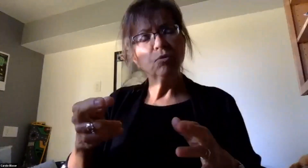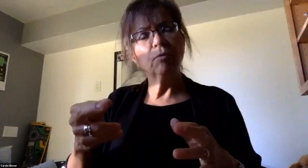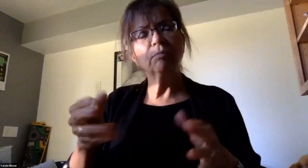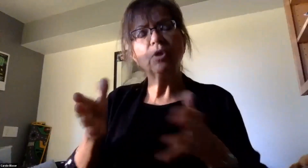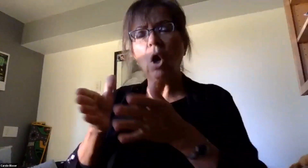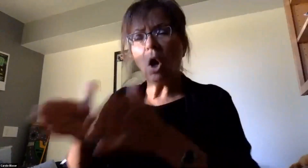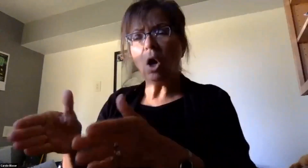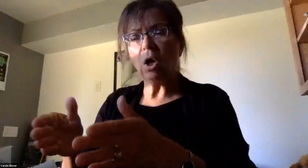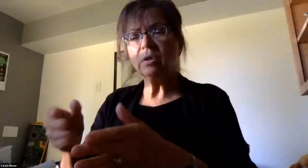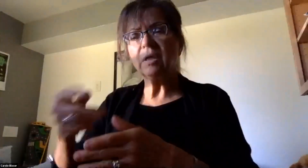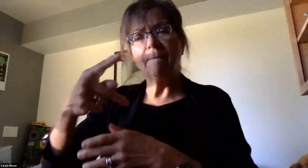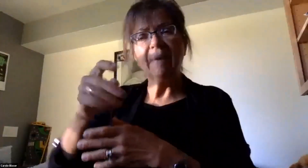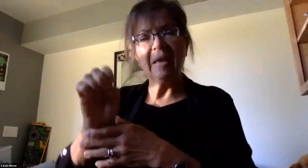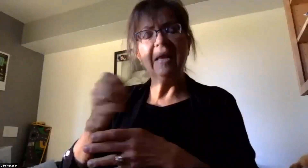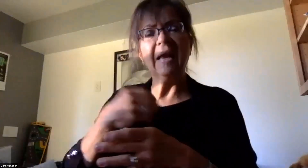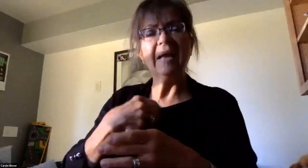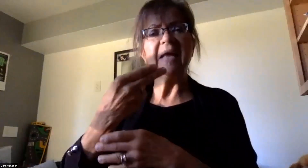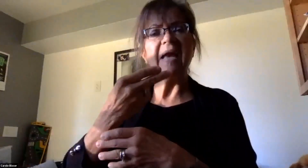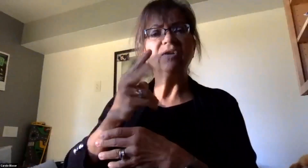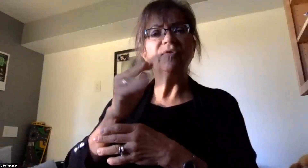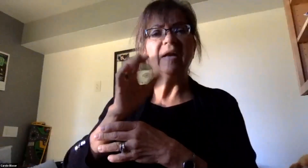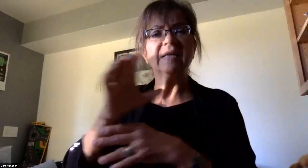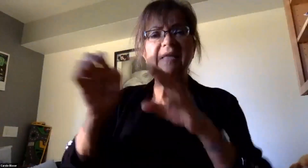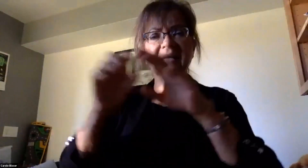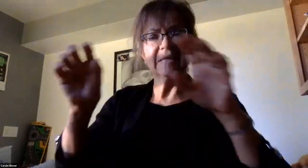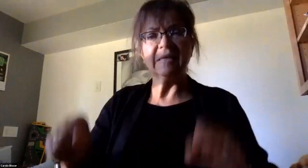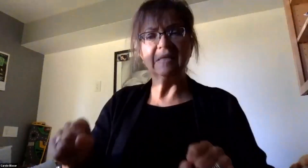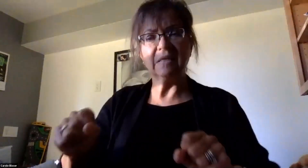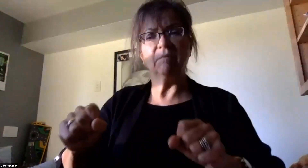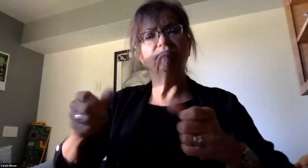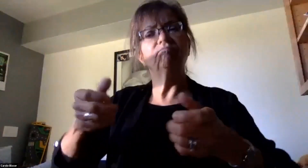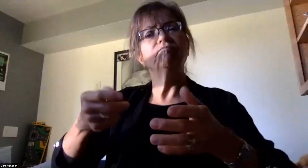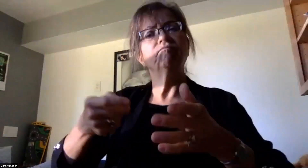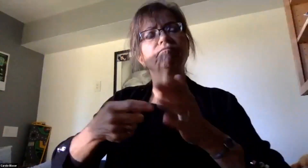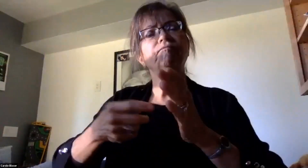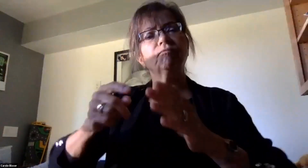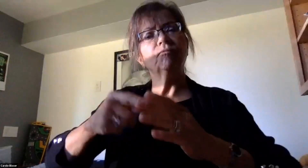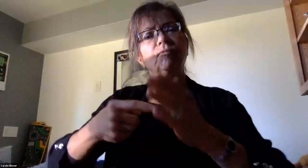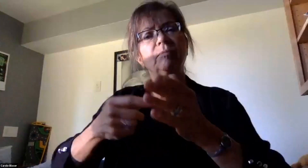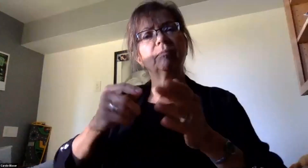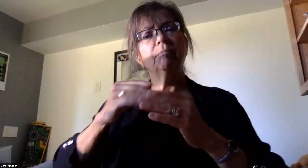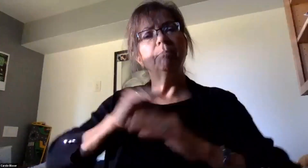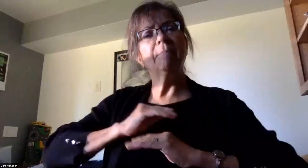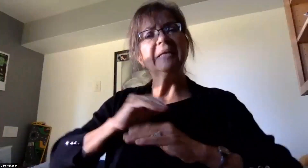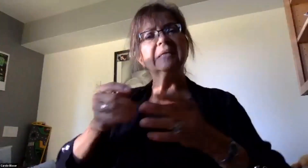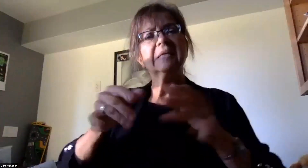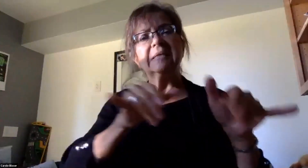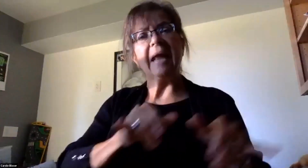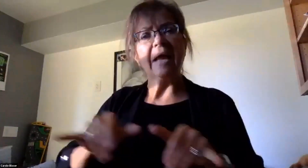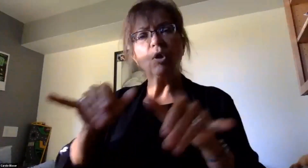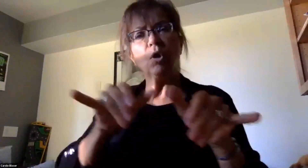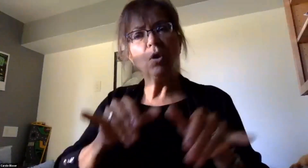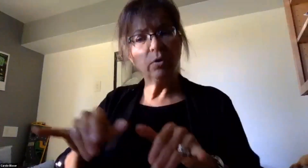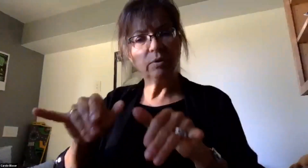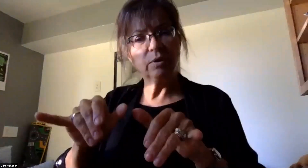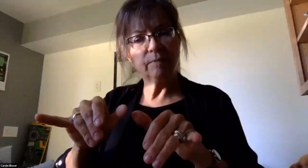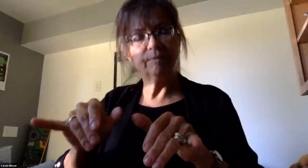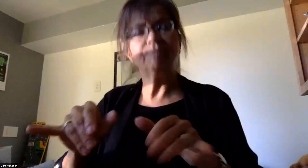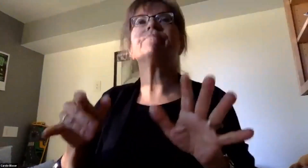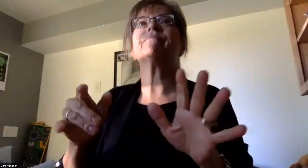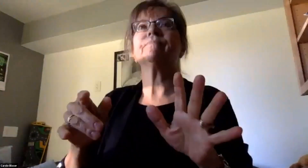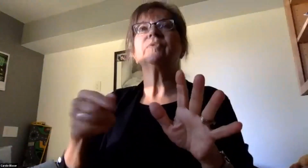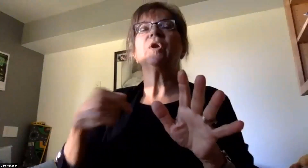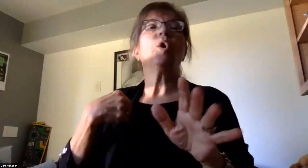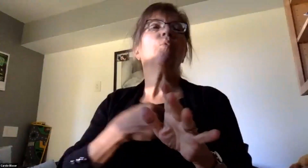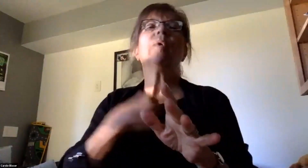all have HVAC systems that meet the new standards? The New York State Department of Health guidance provided to the district only indicates that